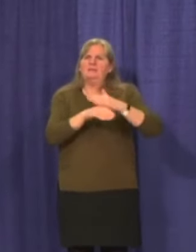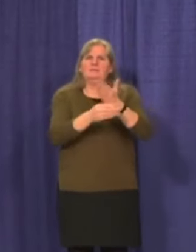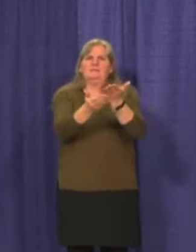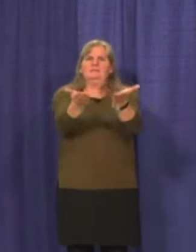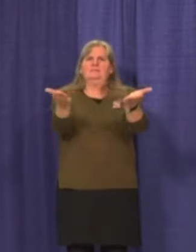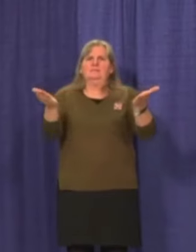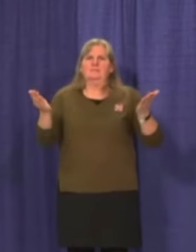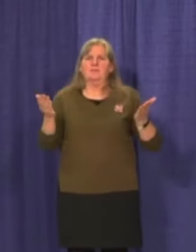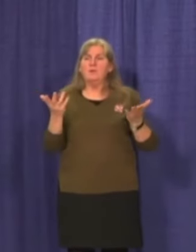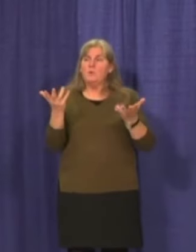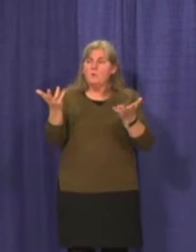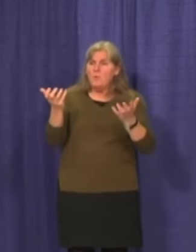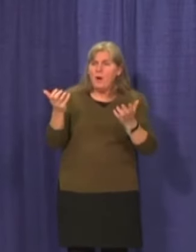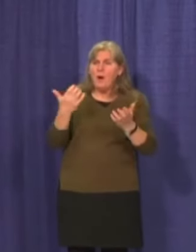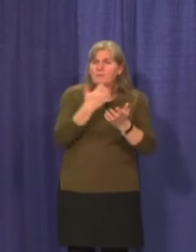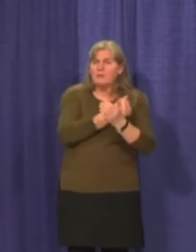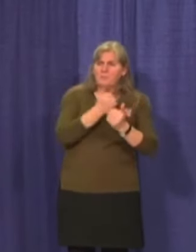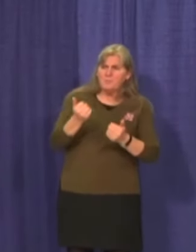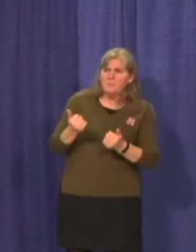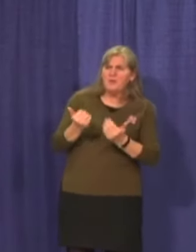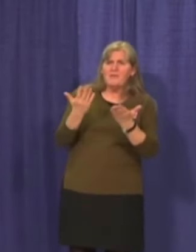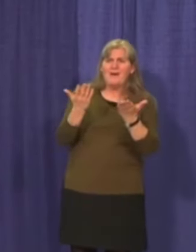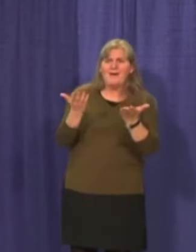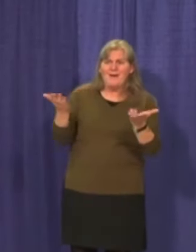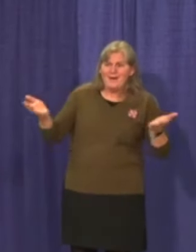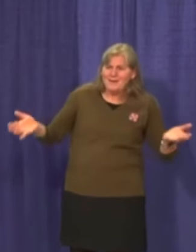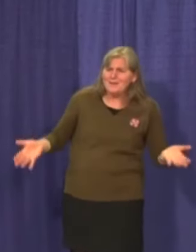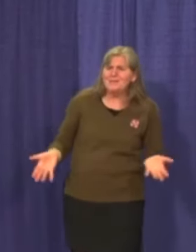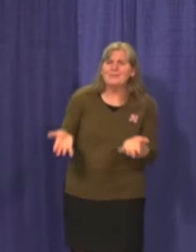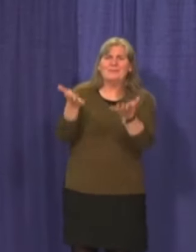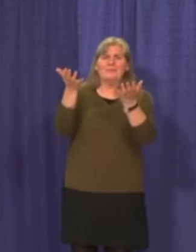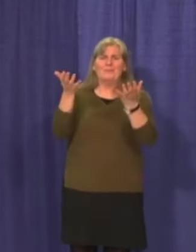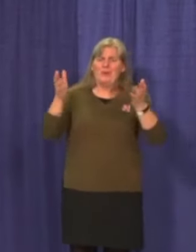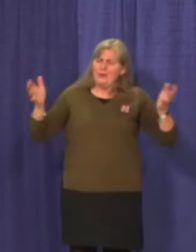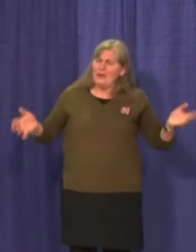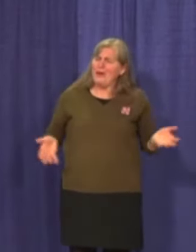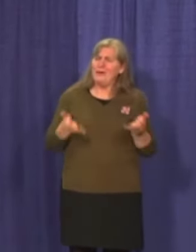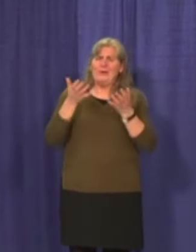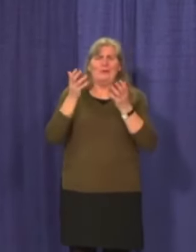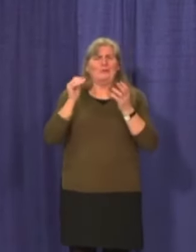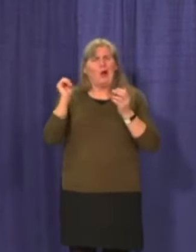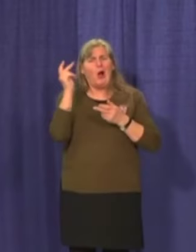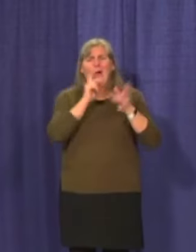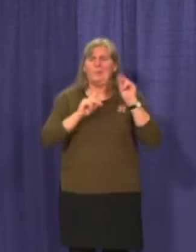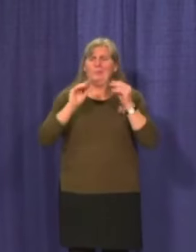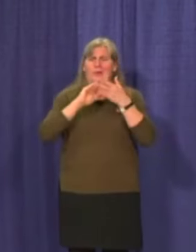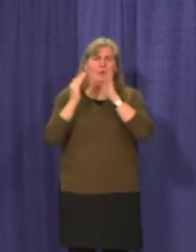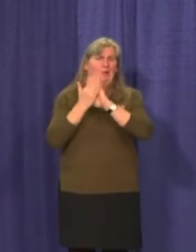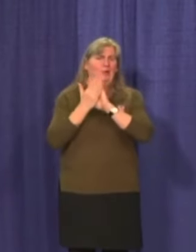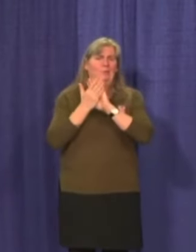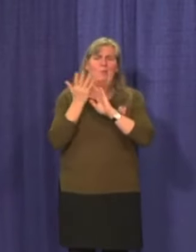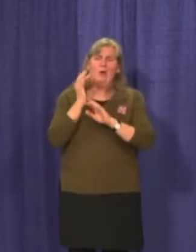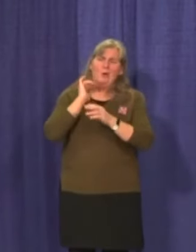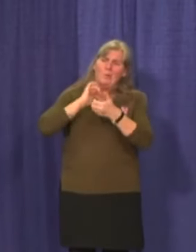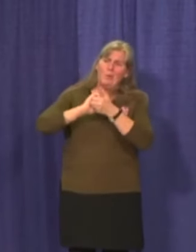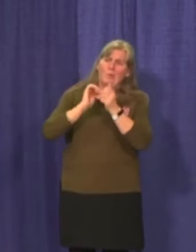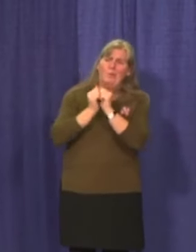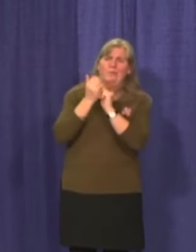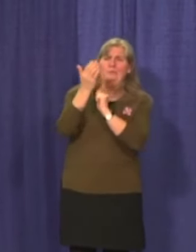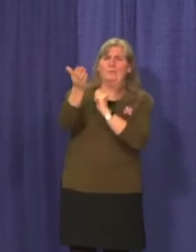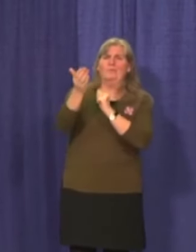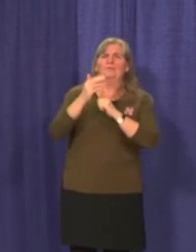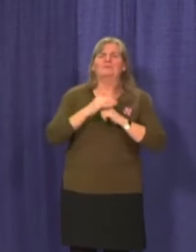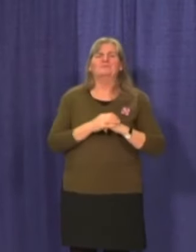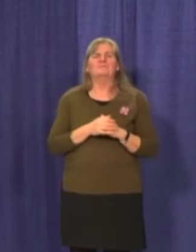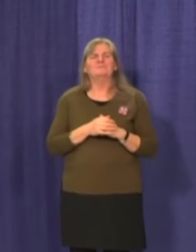And we want everybody in the community to get vaccinated. So we want to work with you. So we don't want to,